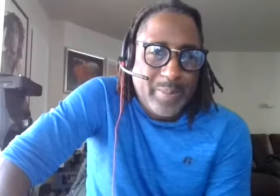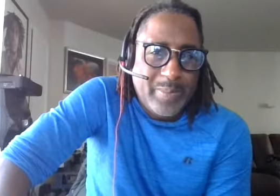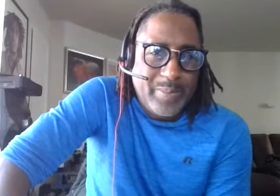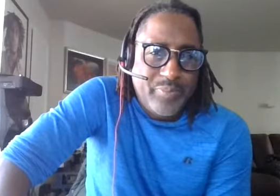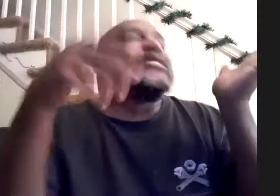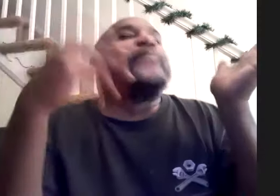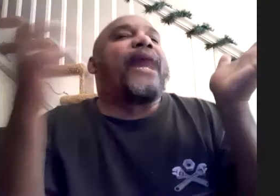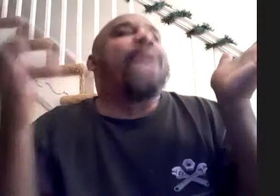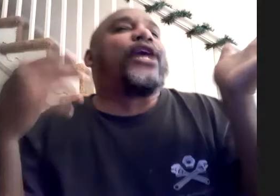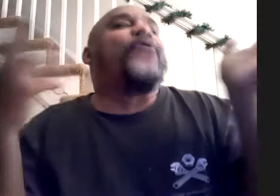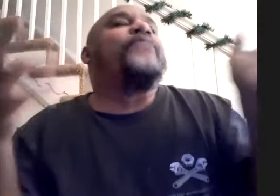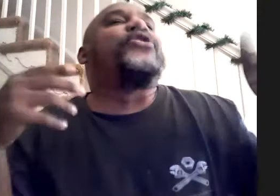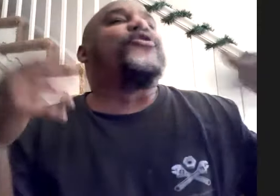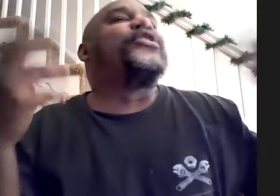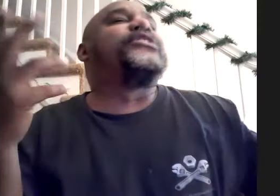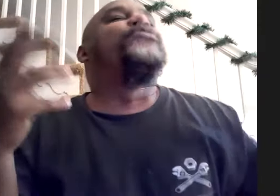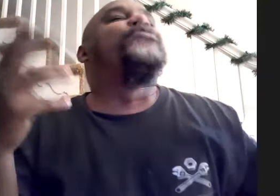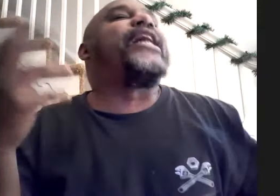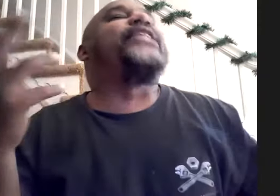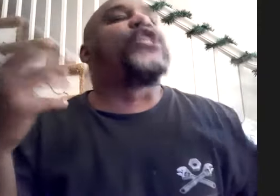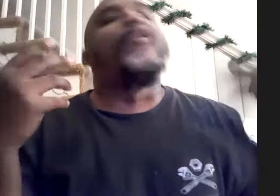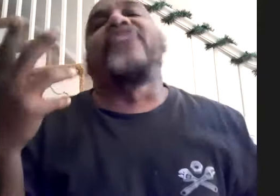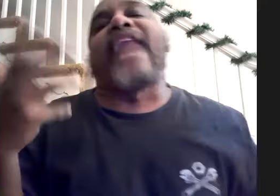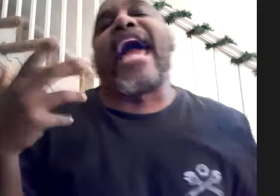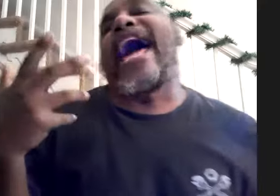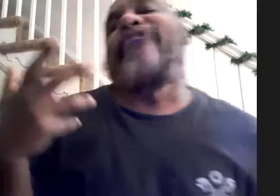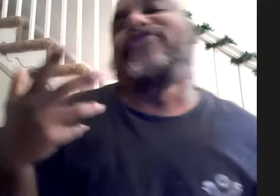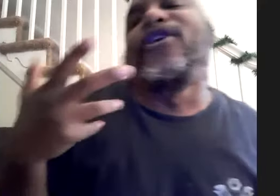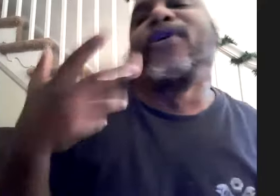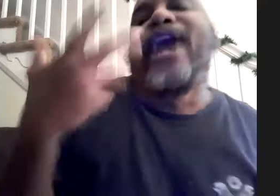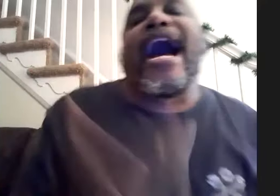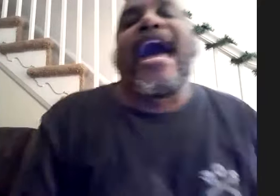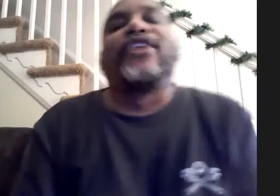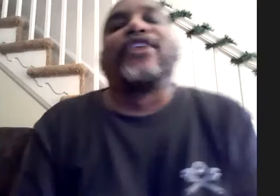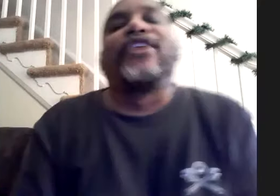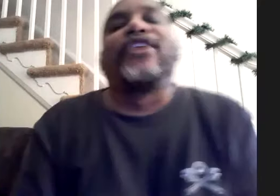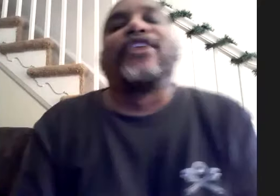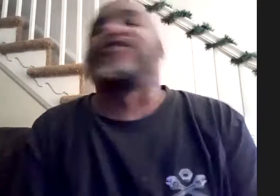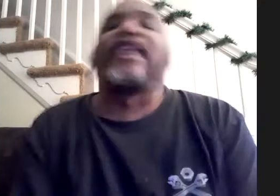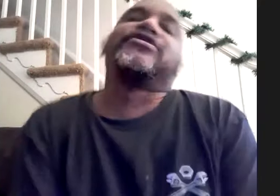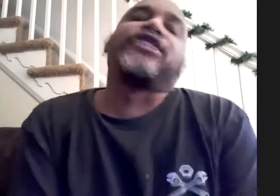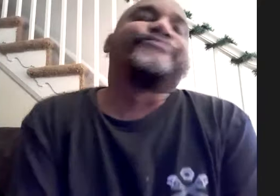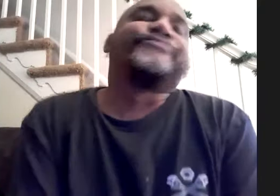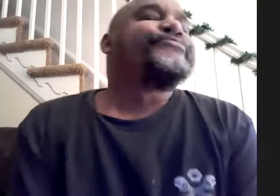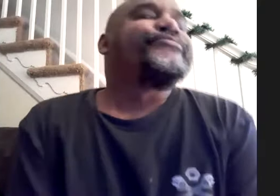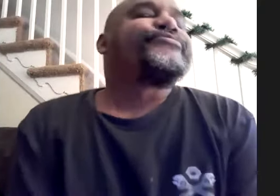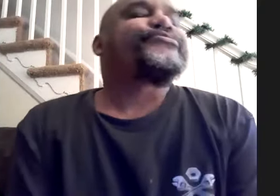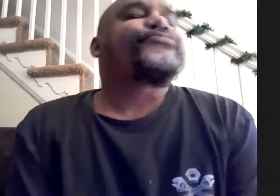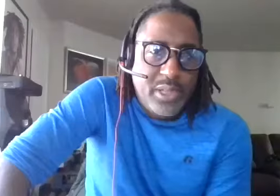need a reason to buy more equipment and a reason to play the equipment that i have so i have other projects for that so so